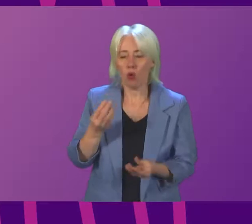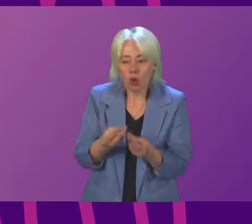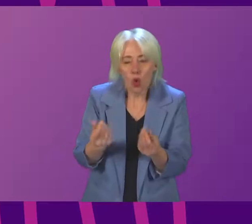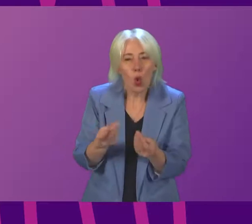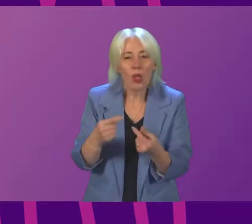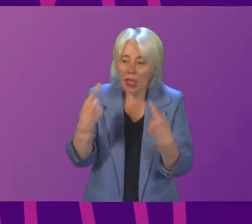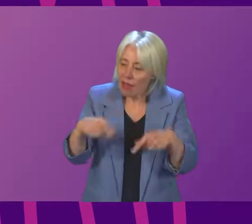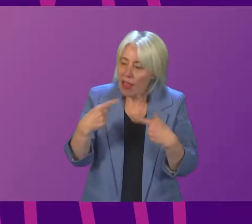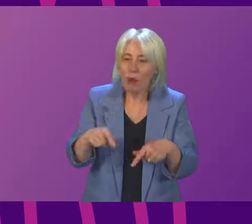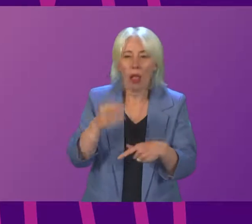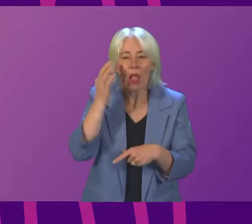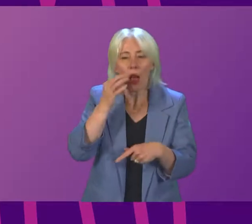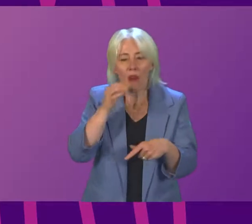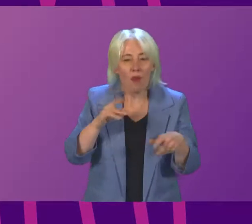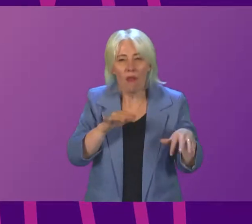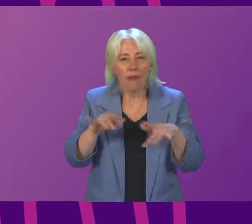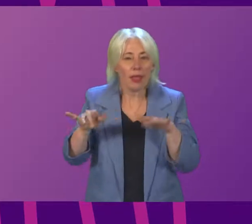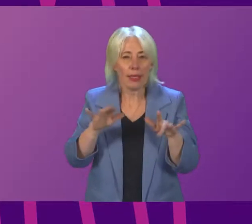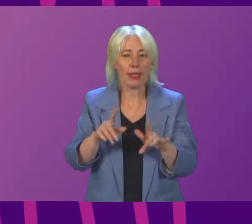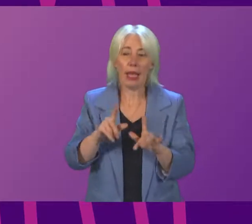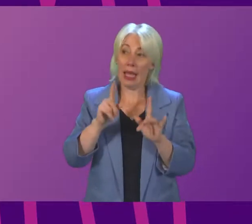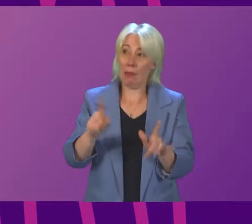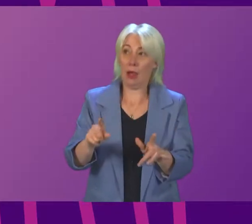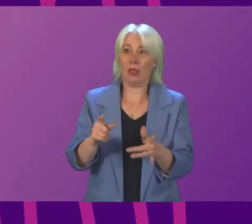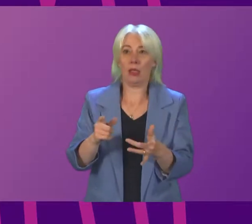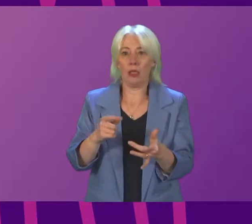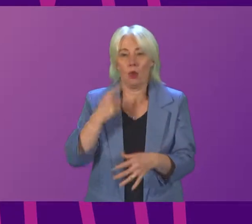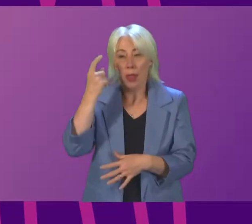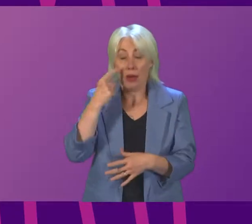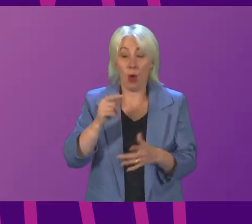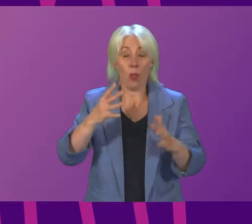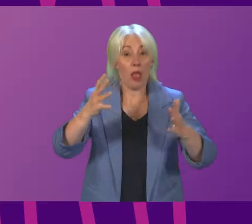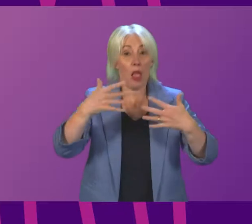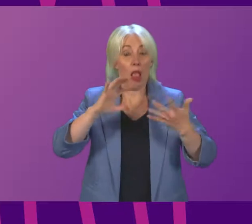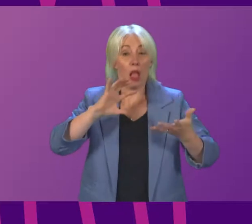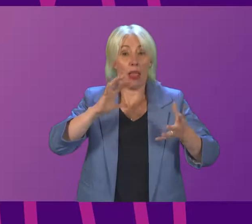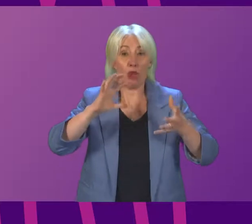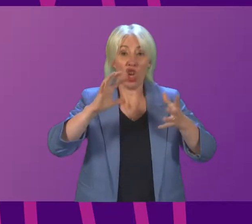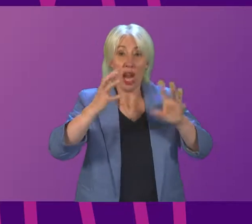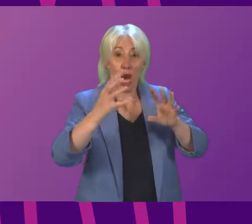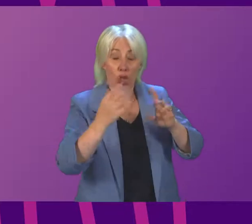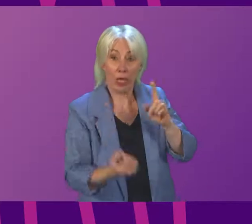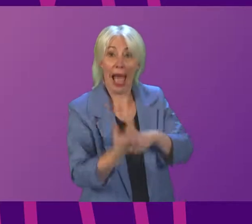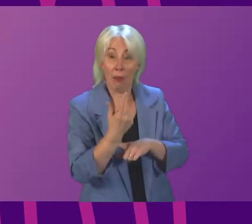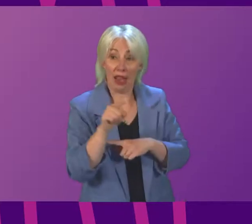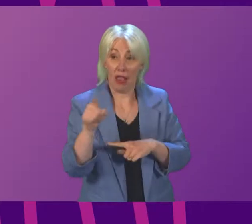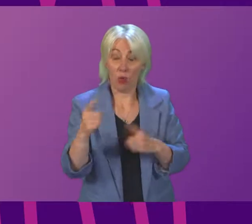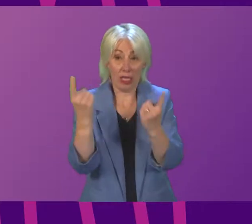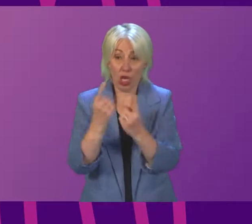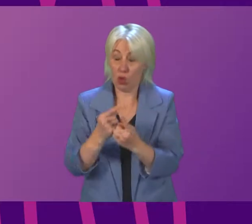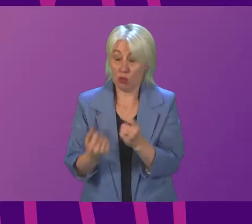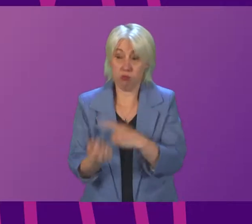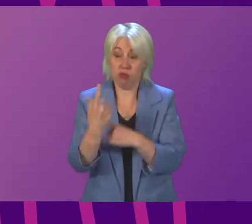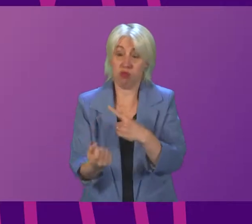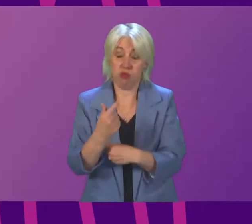of course these are material issues in us wrestling with the challenges that climate change is throwing at us, and the Government will engage